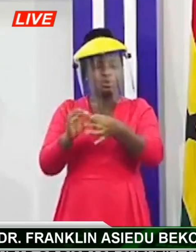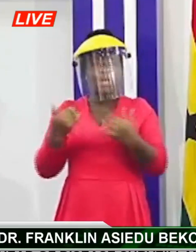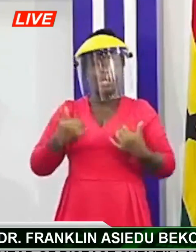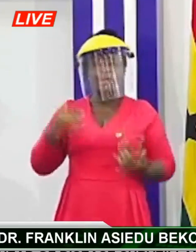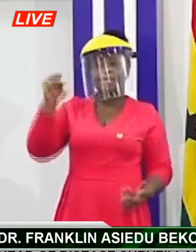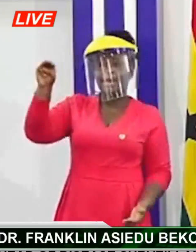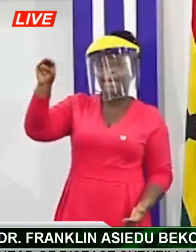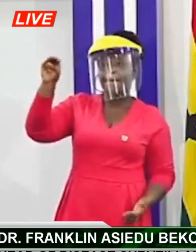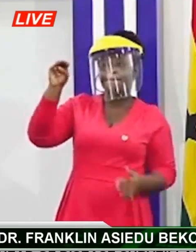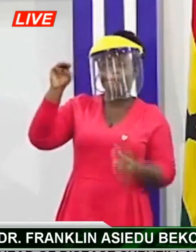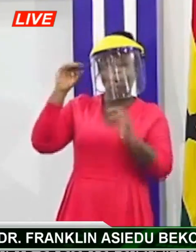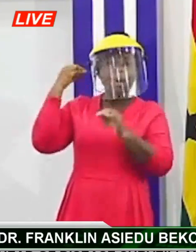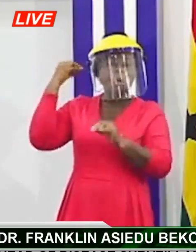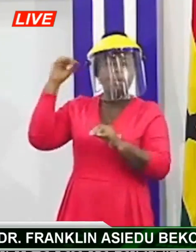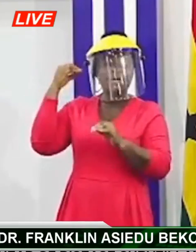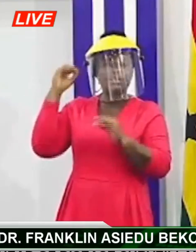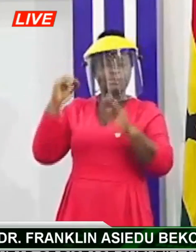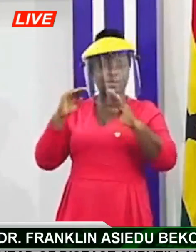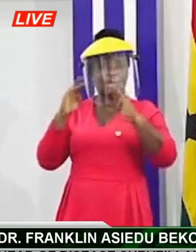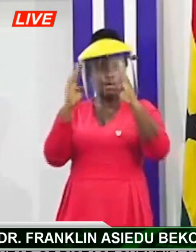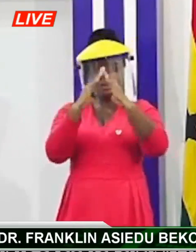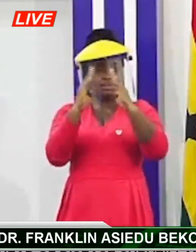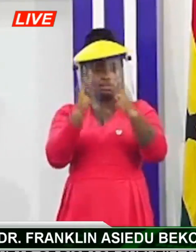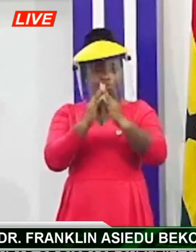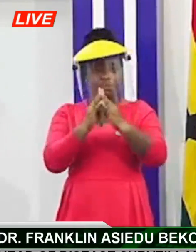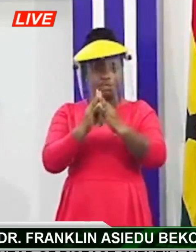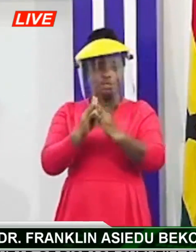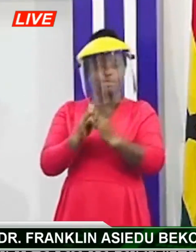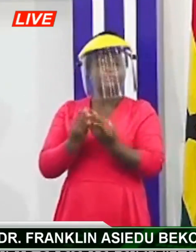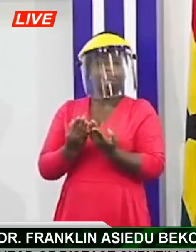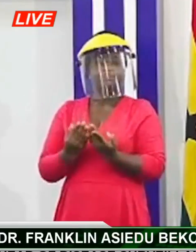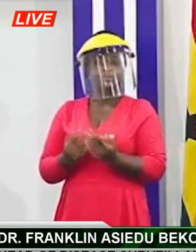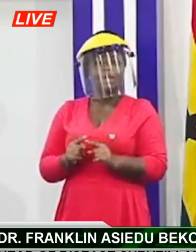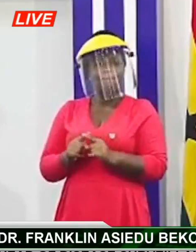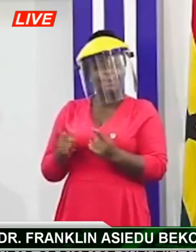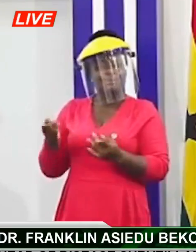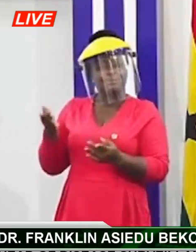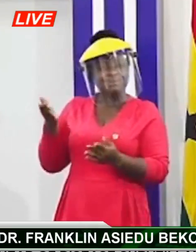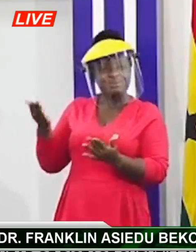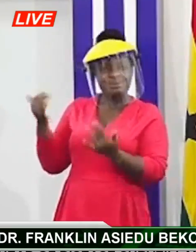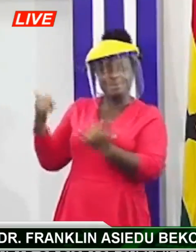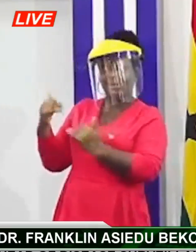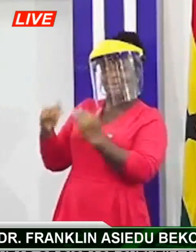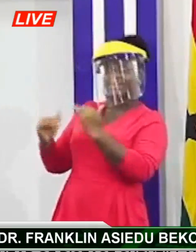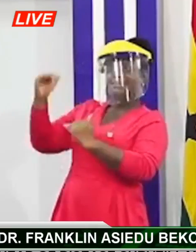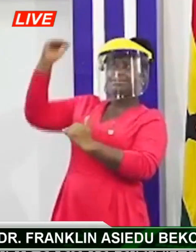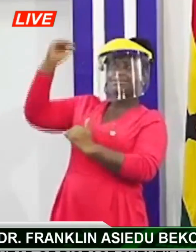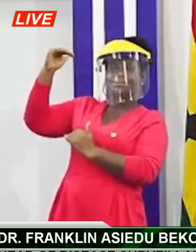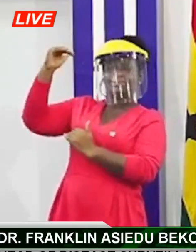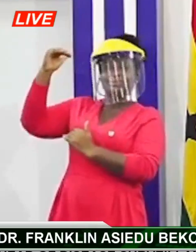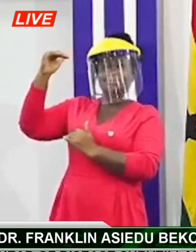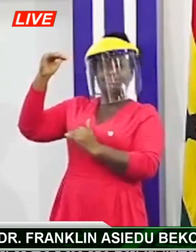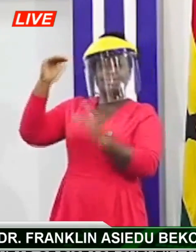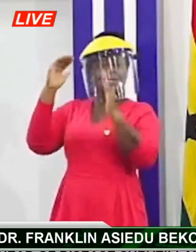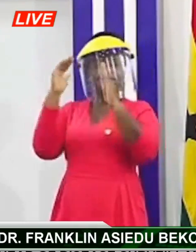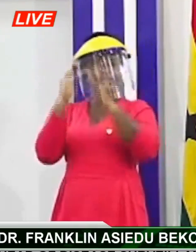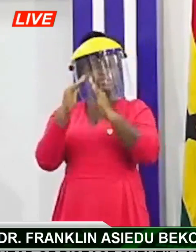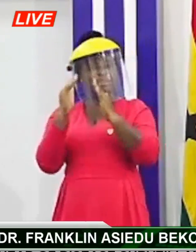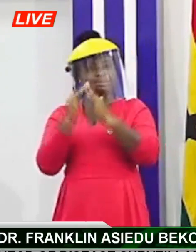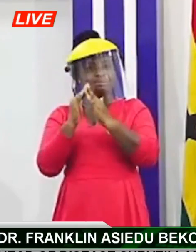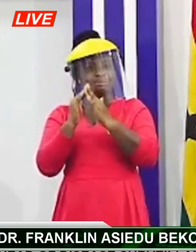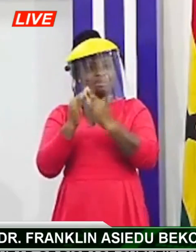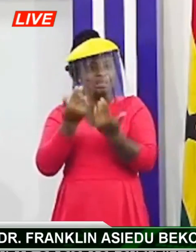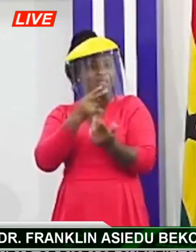and oboasee is for this outbreak they are joints so it's pointed at the level of the assembly is jointed at the level of the